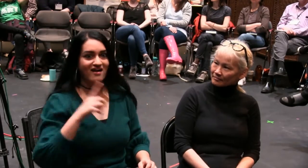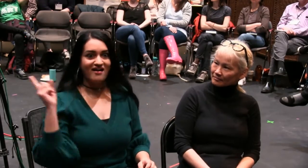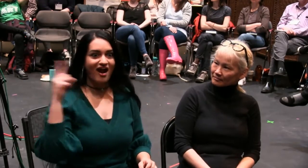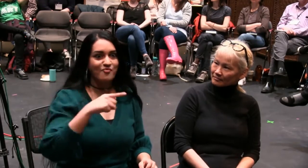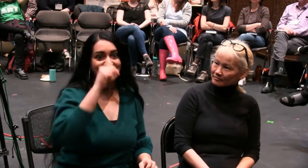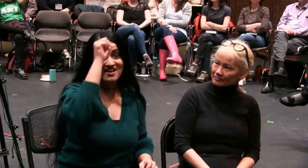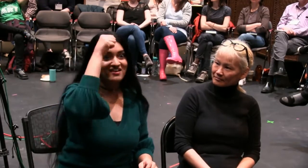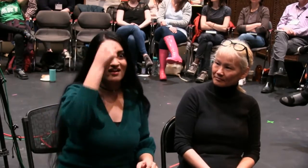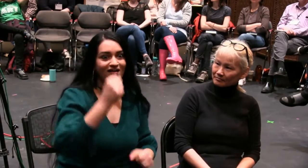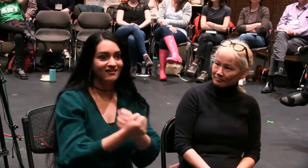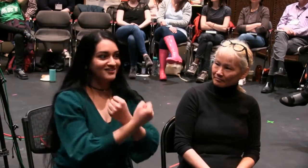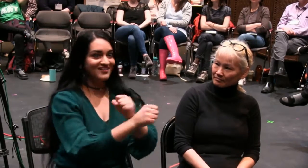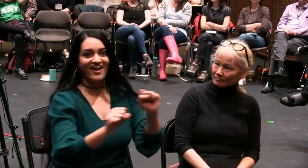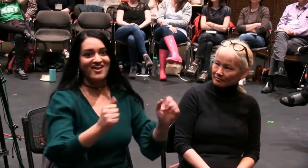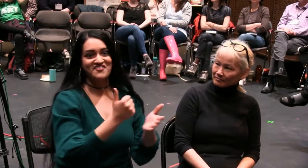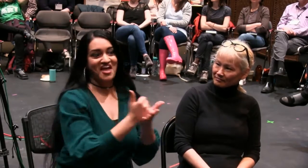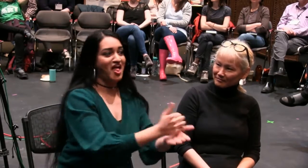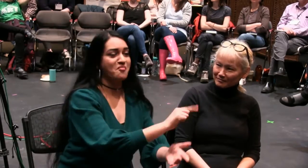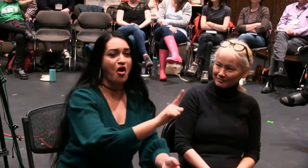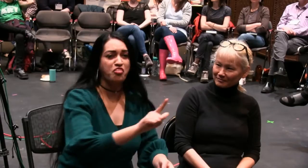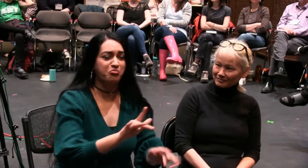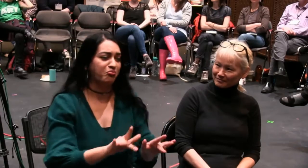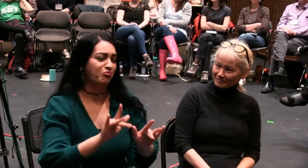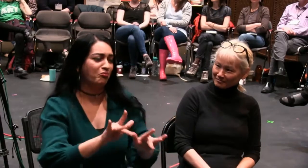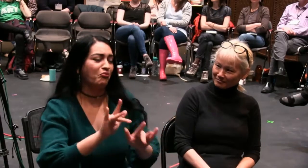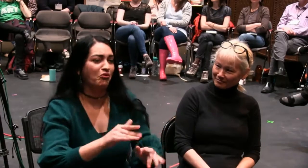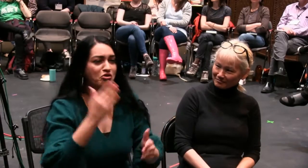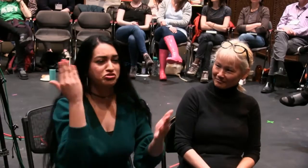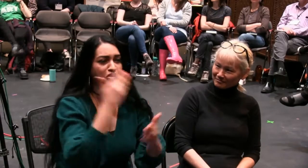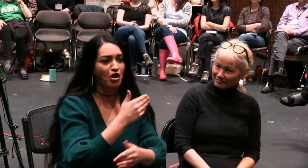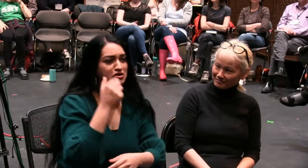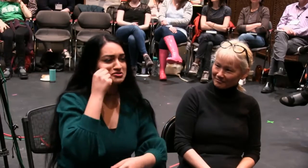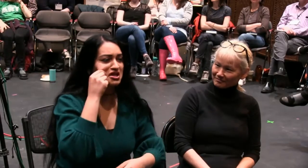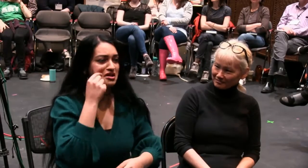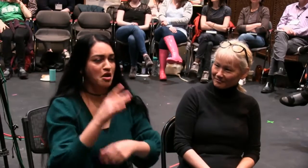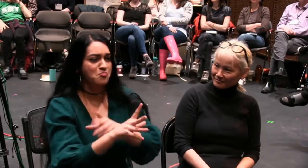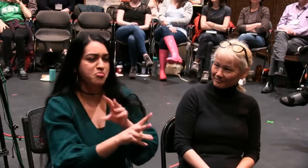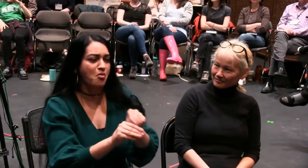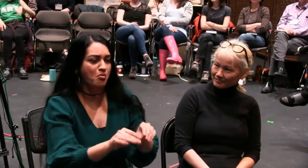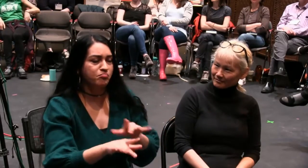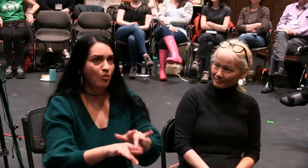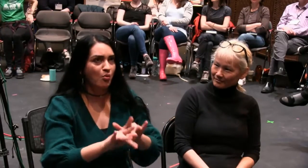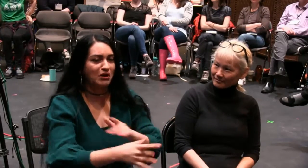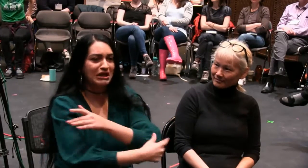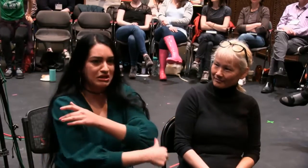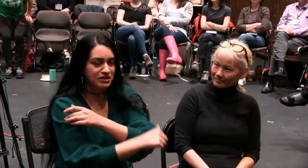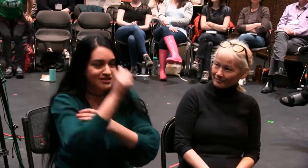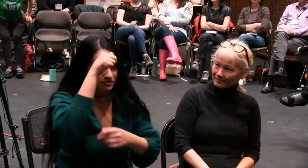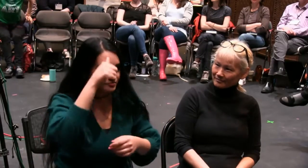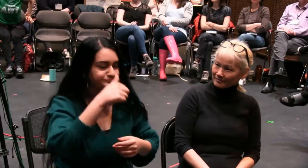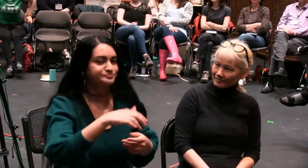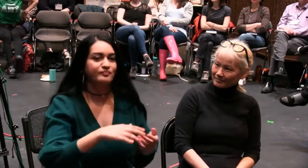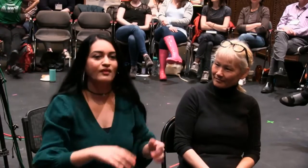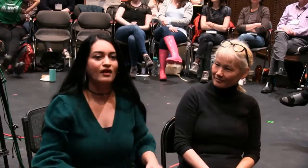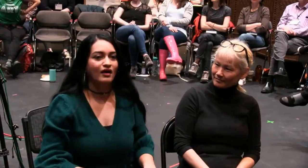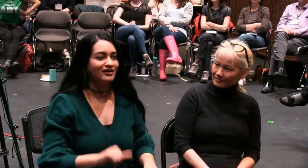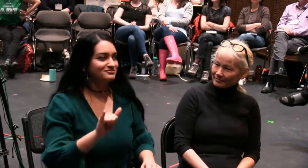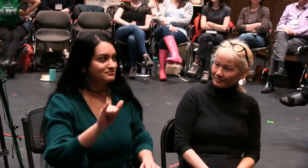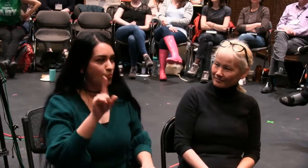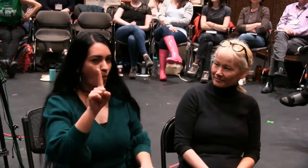reinforce those stereotypes, right? And so, you know, there's the savior complex. Like, oh, you know, I'm